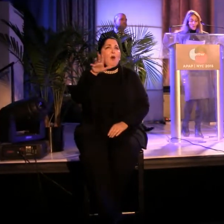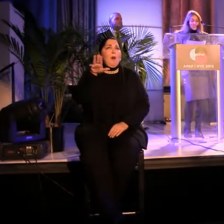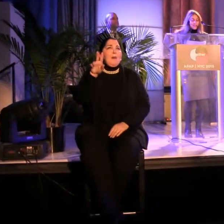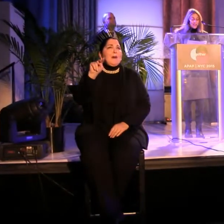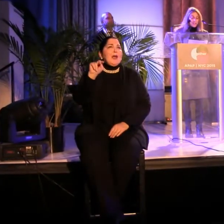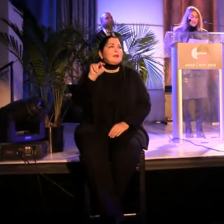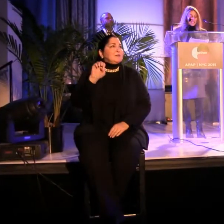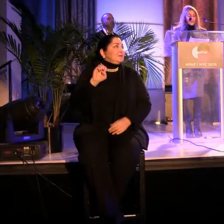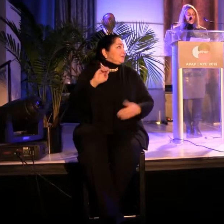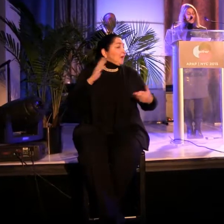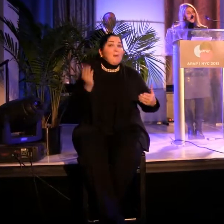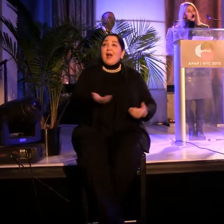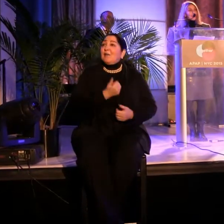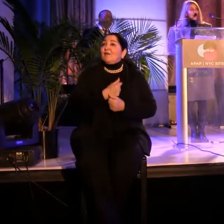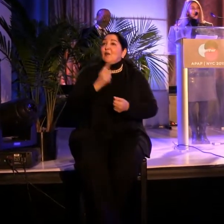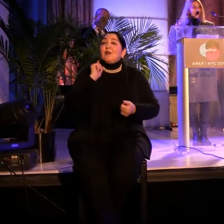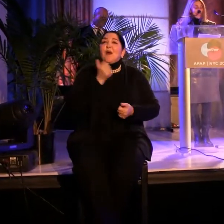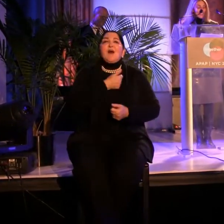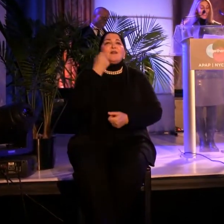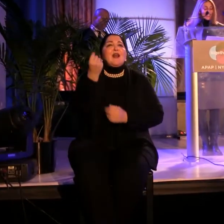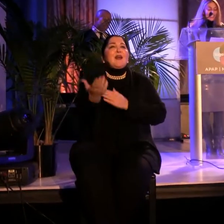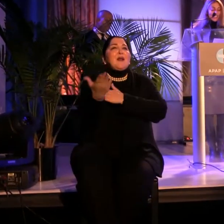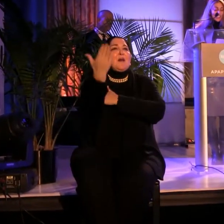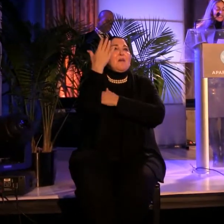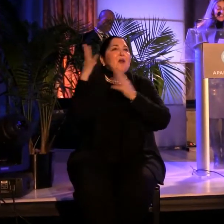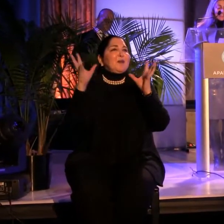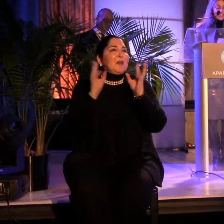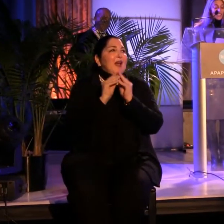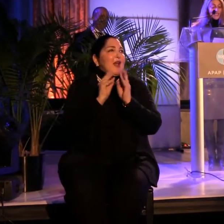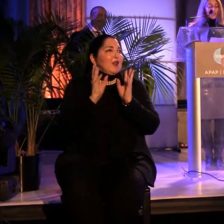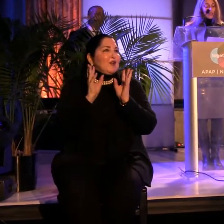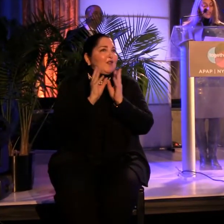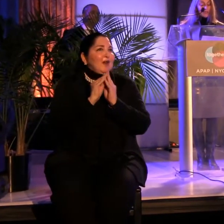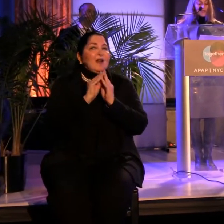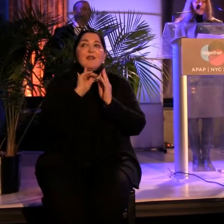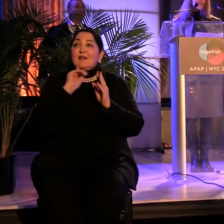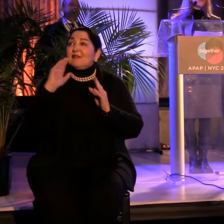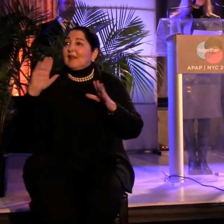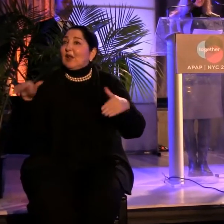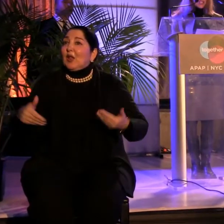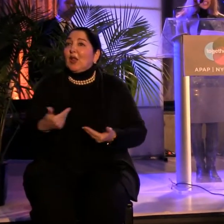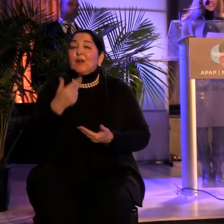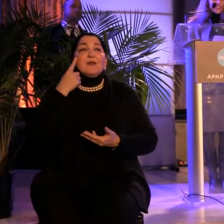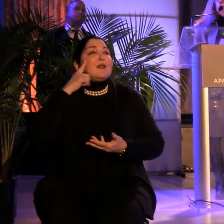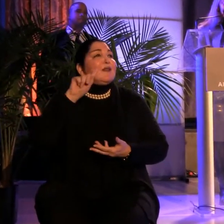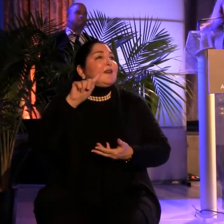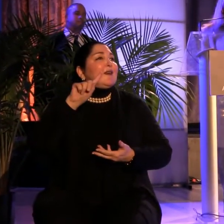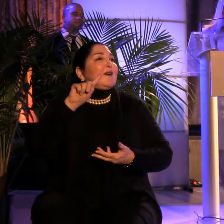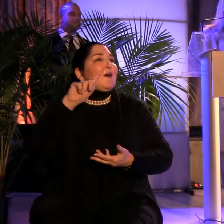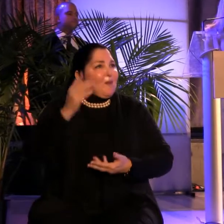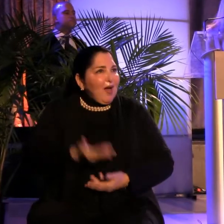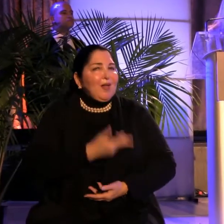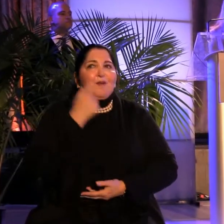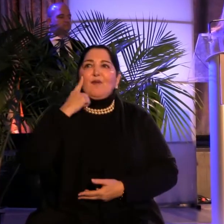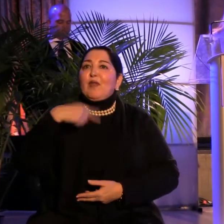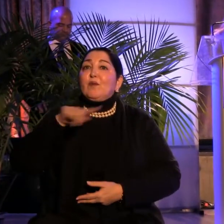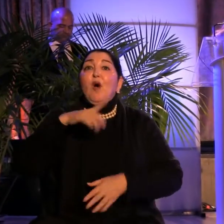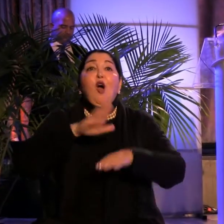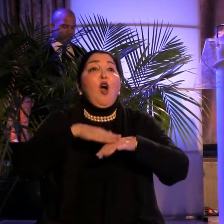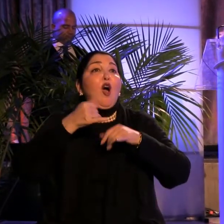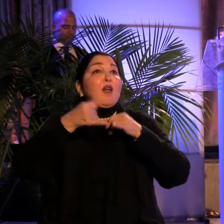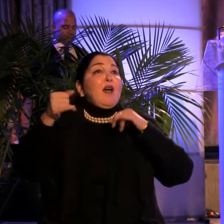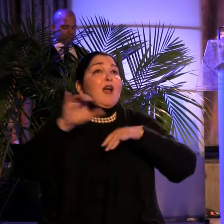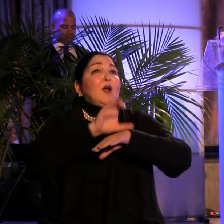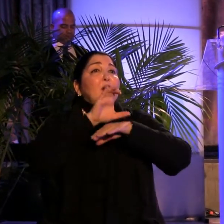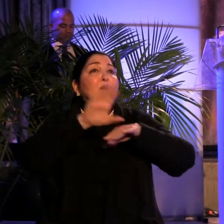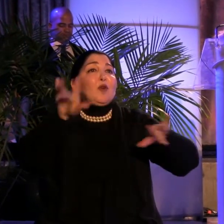Welcome everyone to our Saturday morning plenary session. And this includes a welcome to those of you joining us online courtesy of the